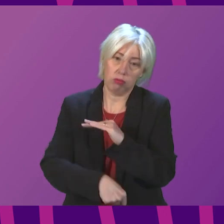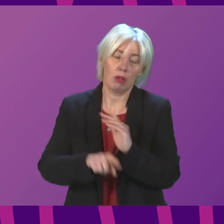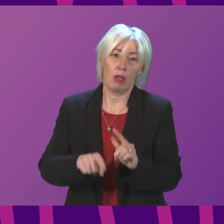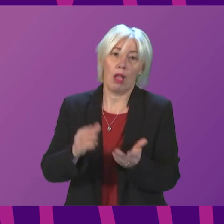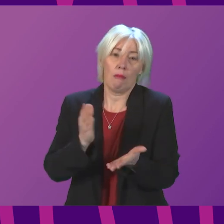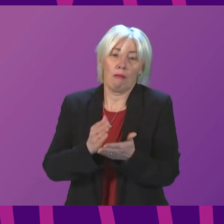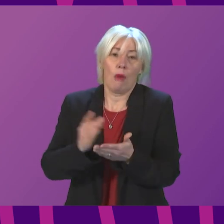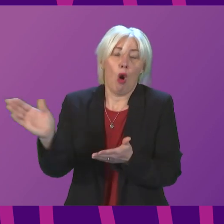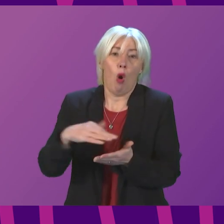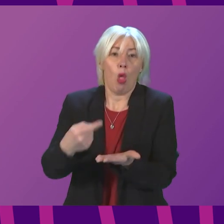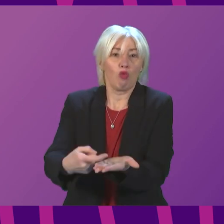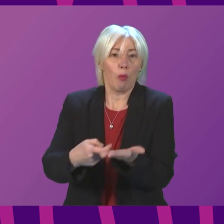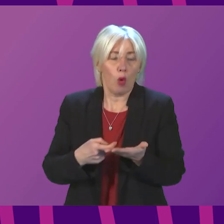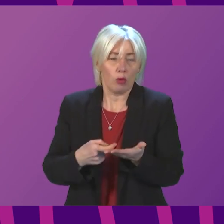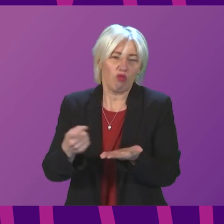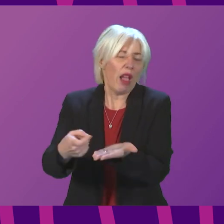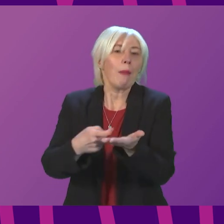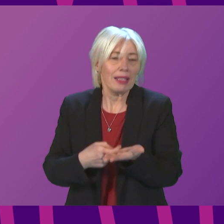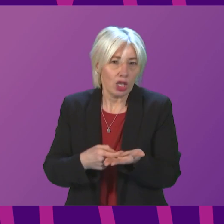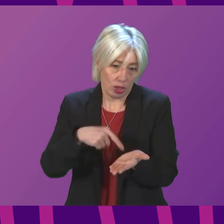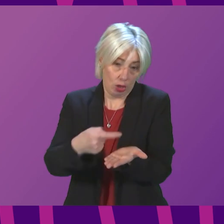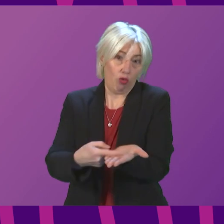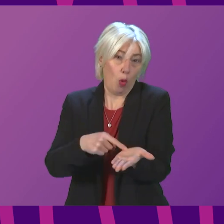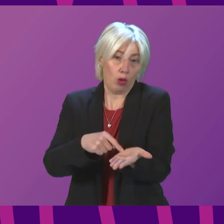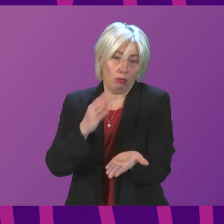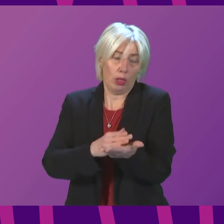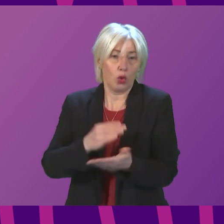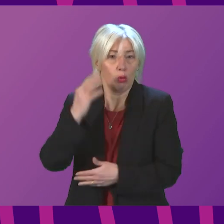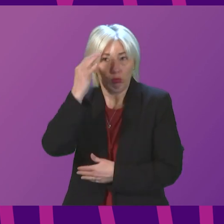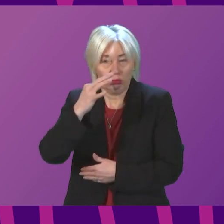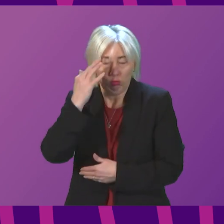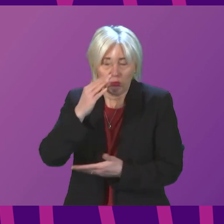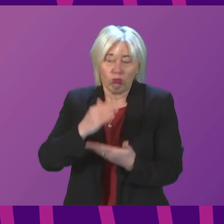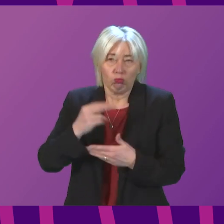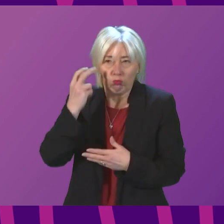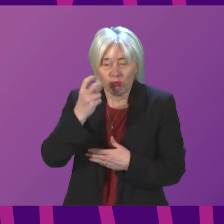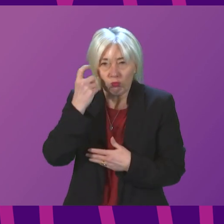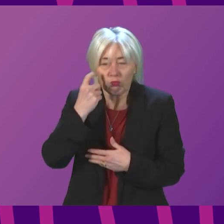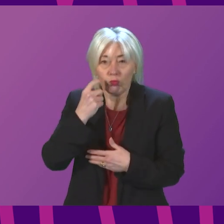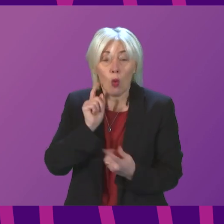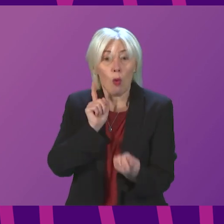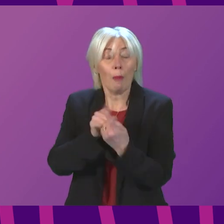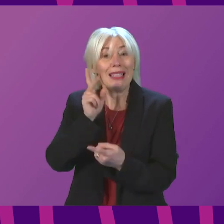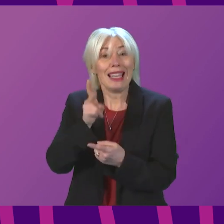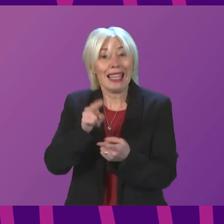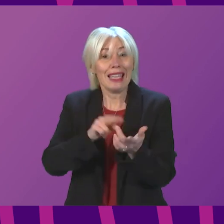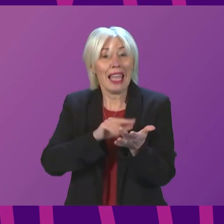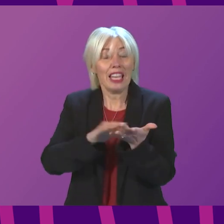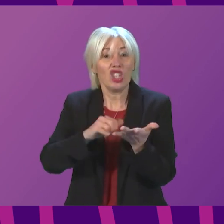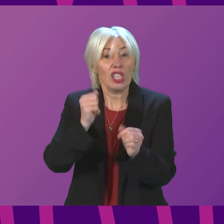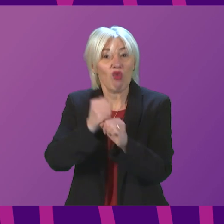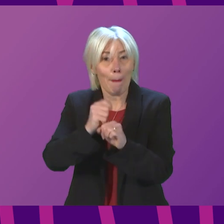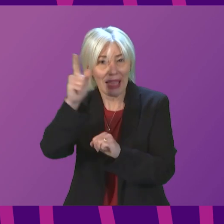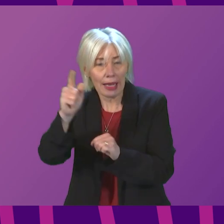of the recommendations in that report are considered extremely carefully. The government will meet again with NHS Grand Pain and NHS Highland